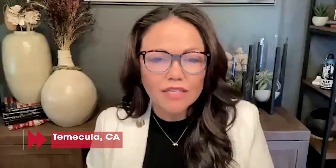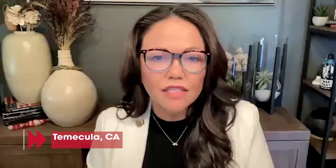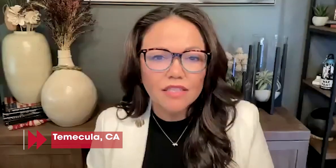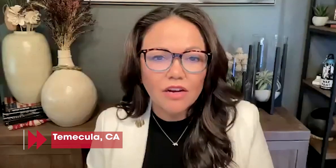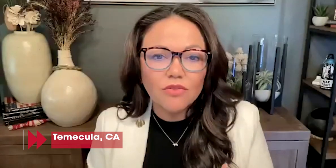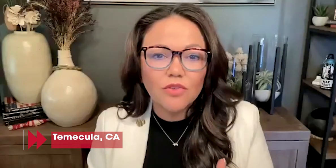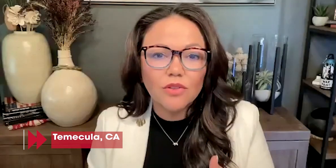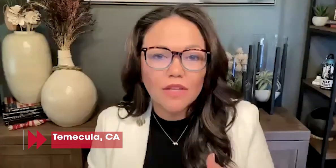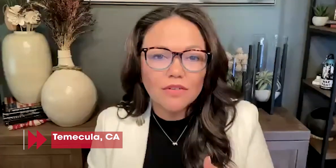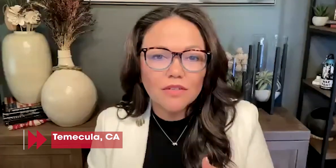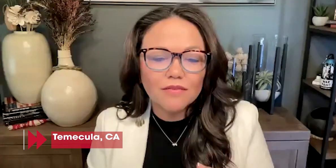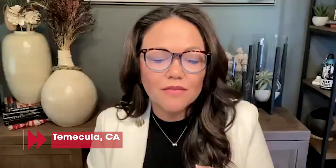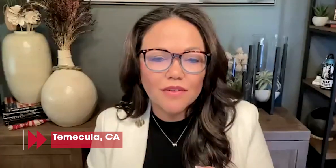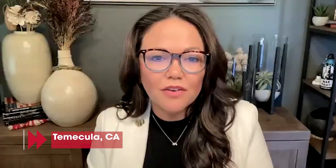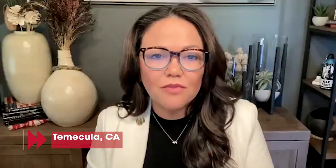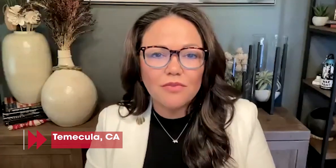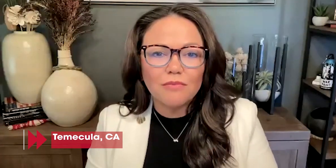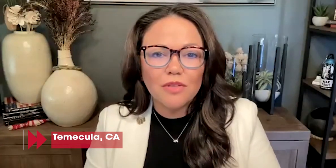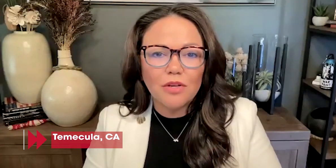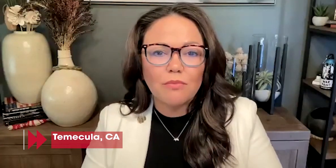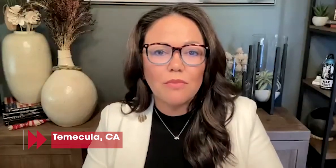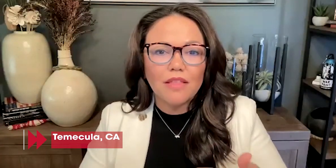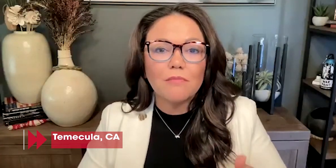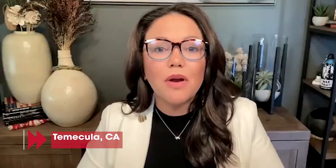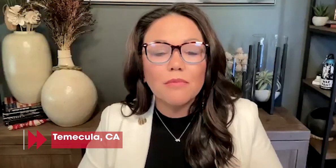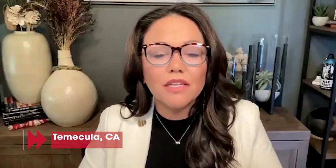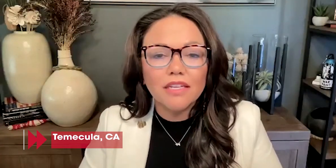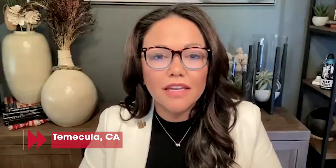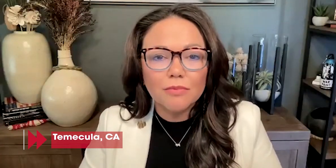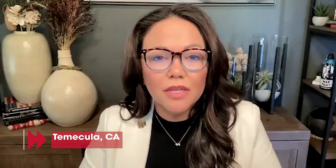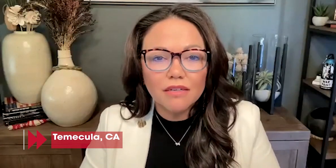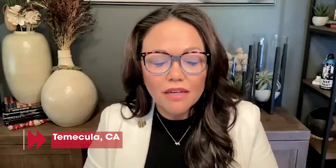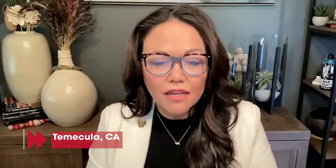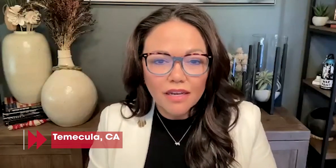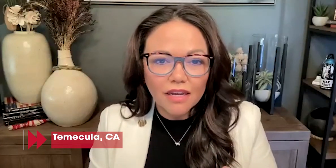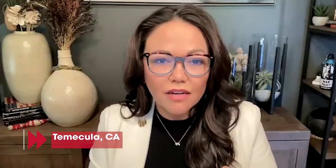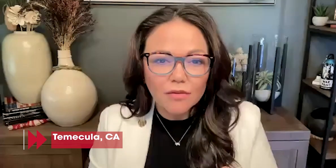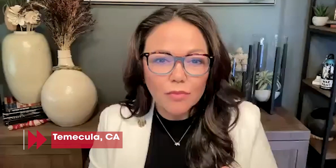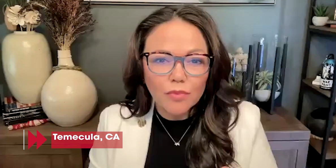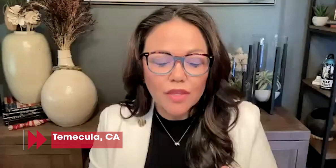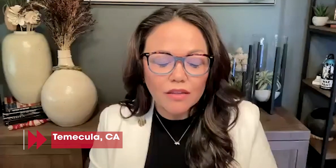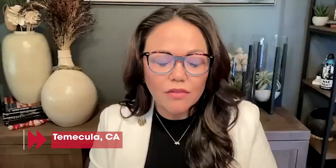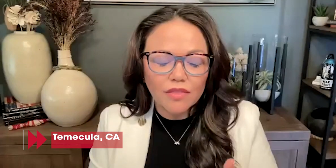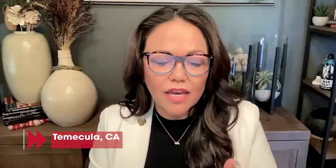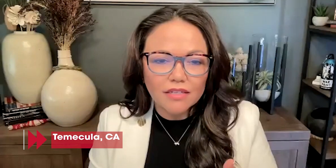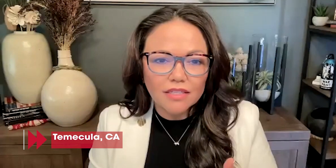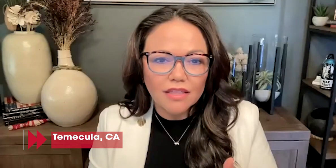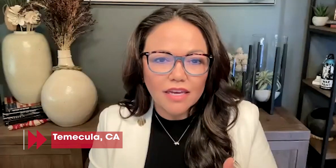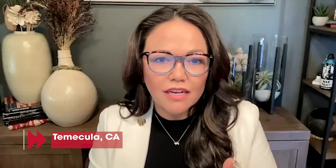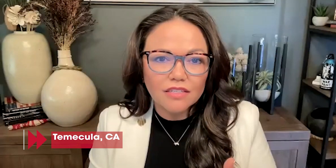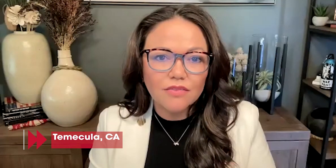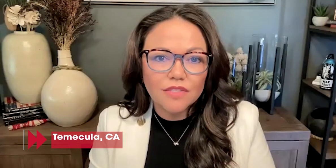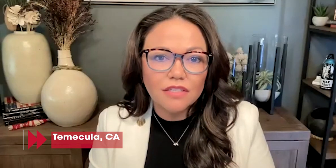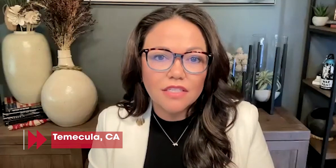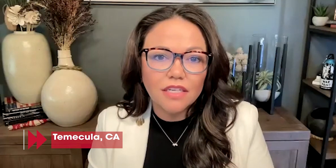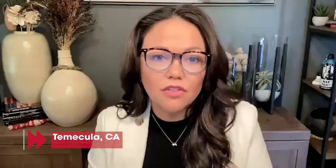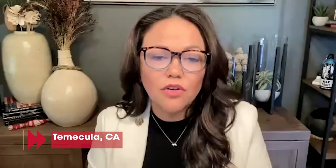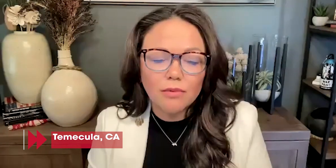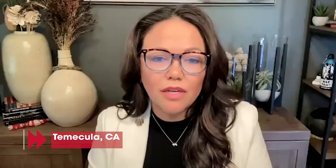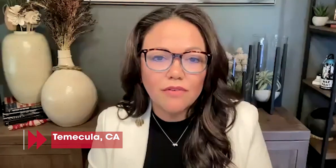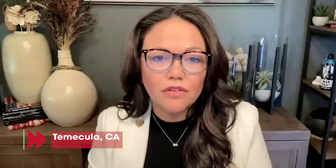it has allowed for a level of, I think, public engagement that has